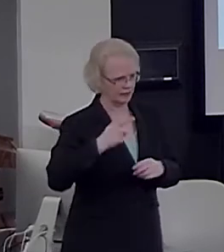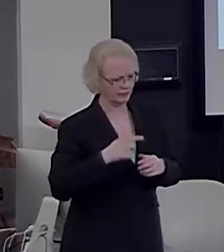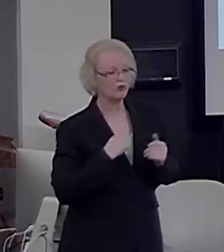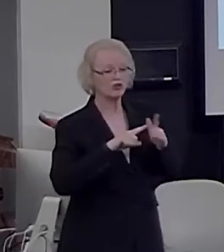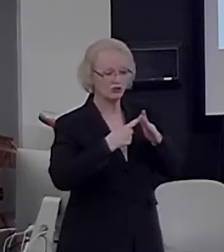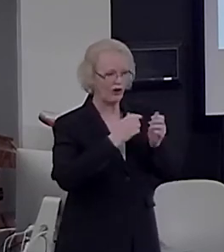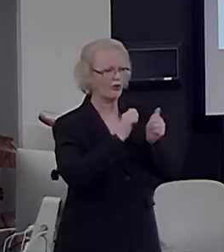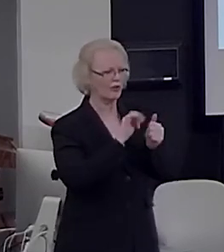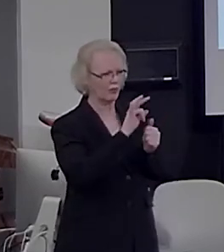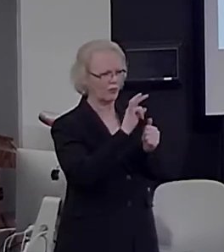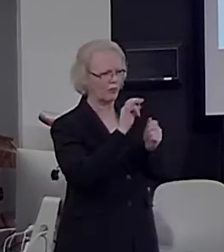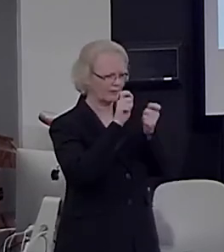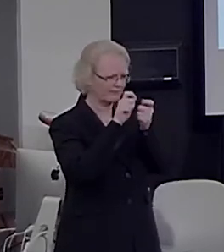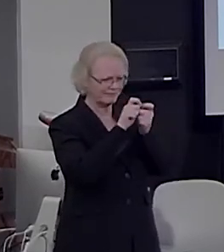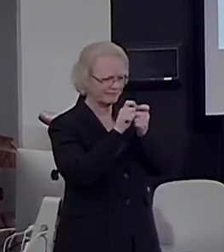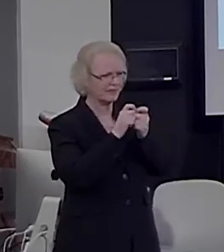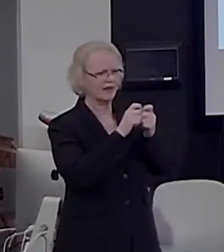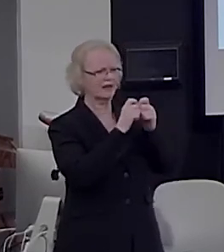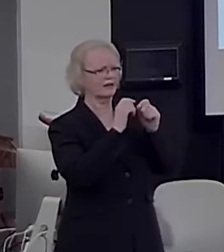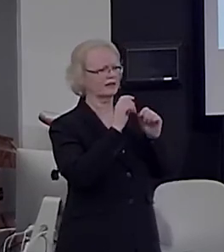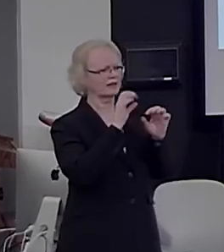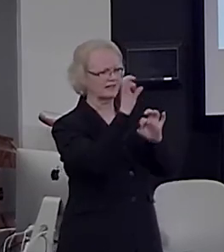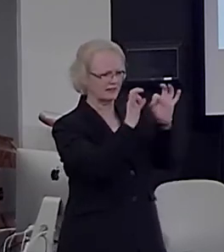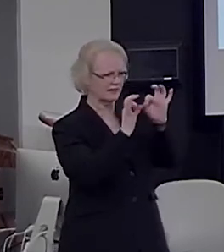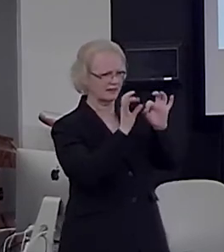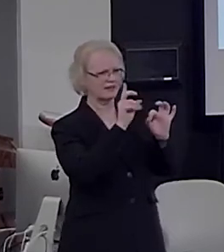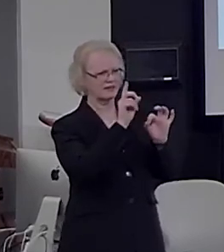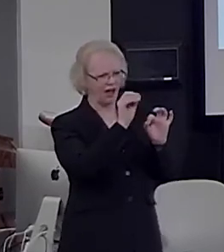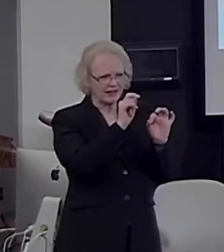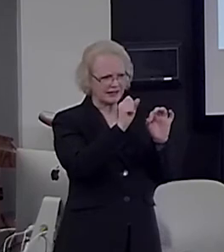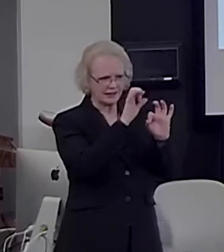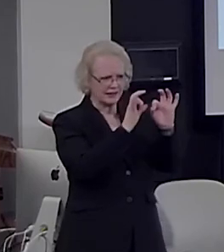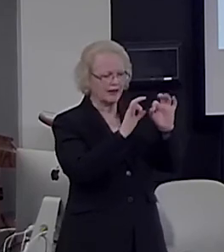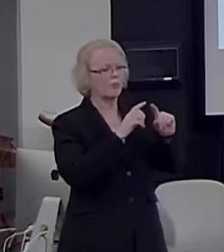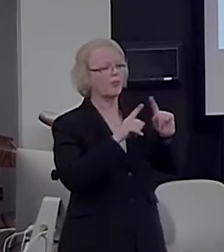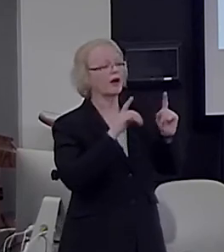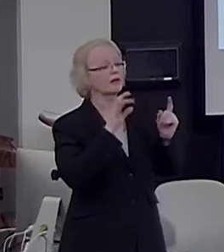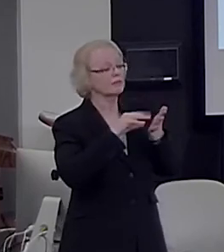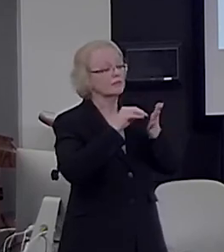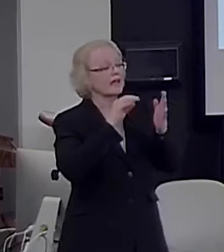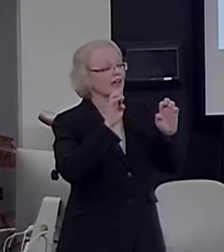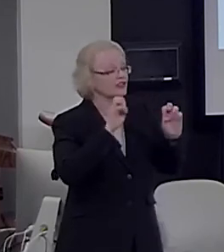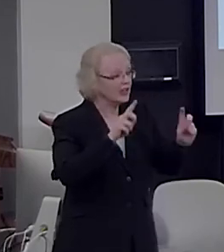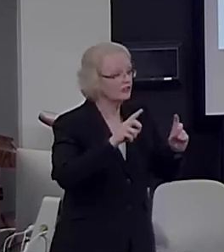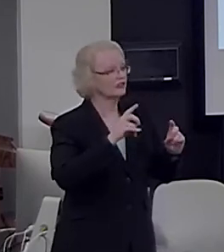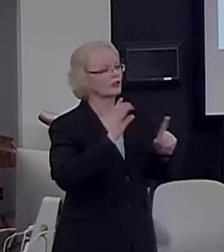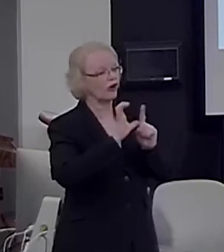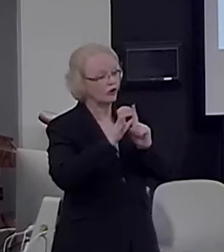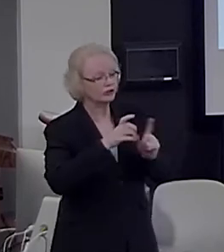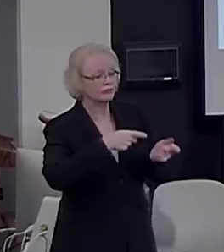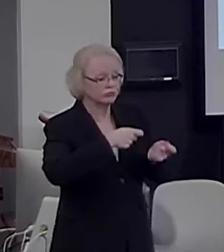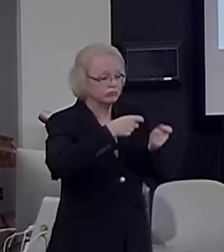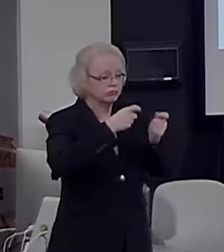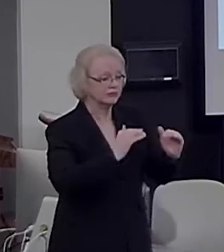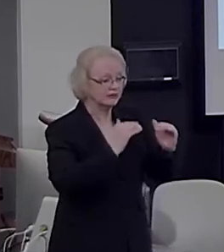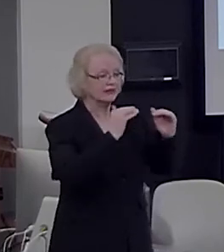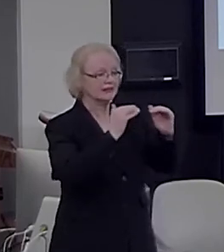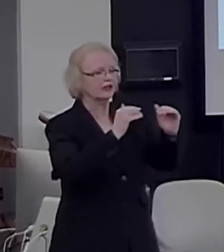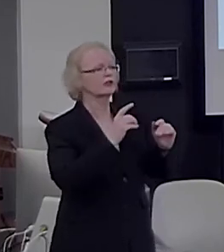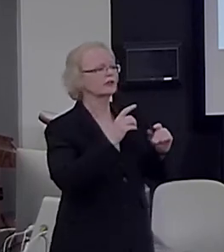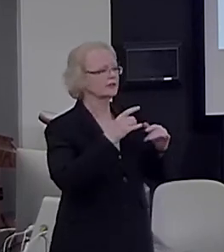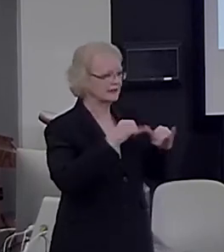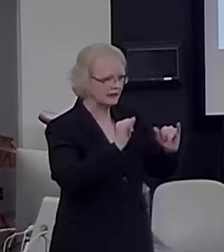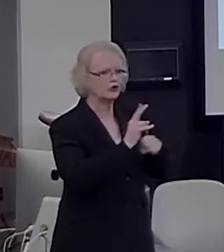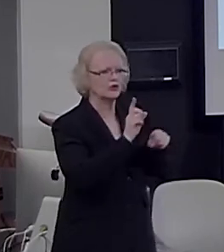But if your education, your culture brings you to the next level, continue to use the same circuits